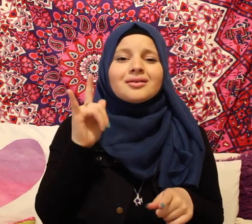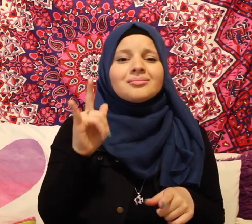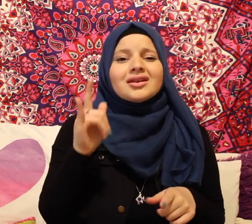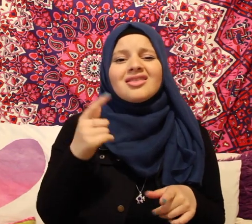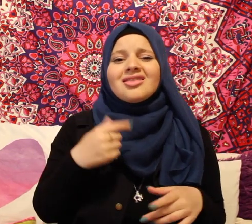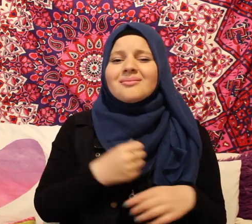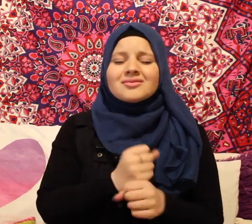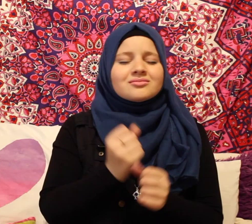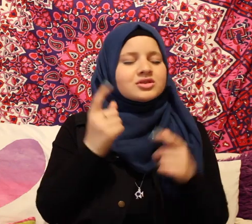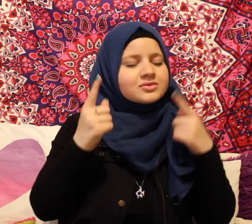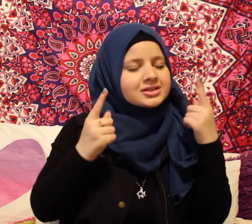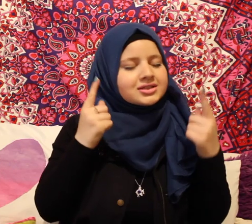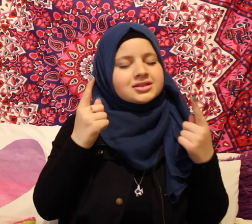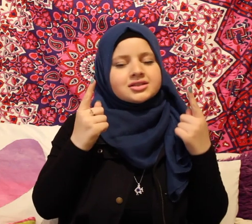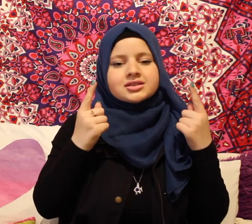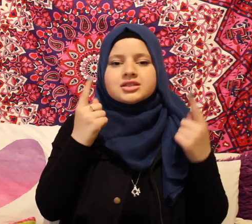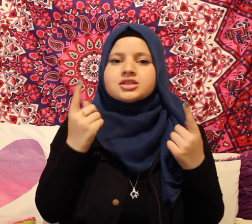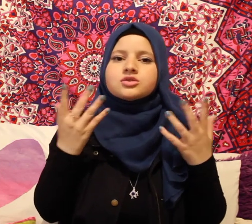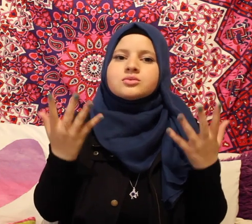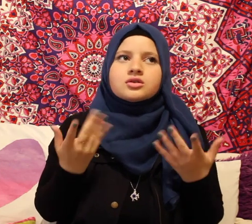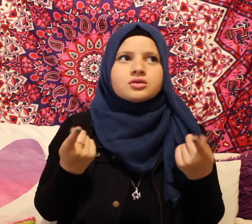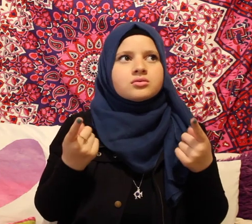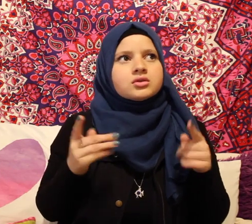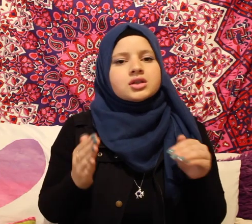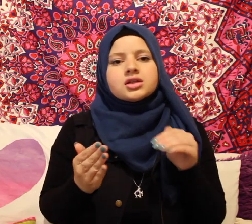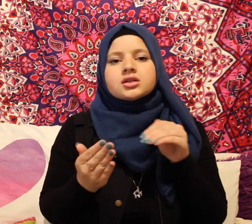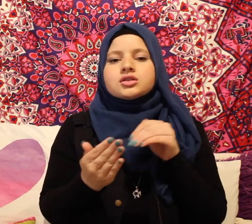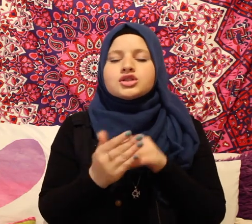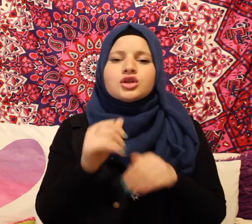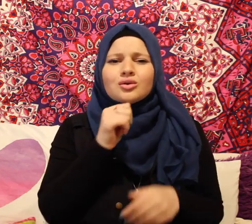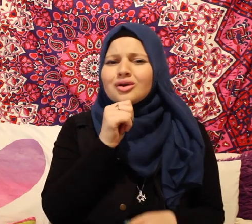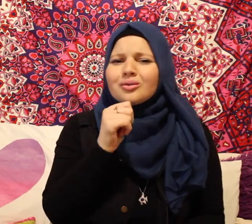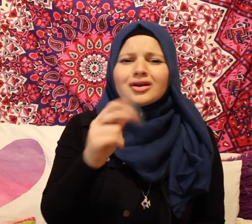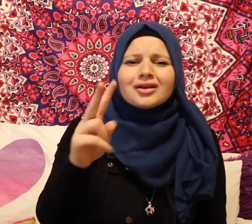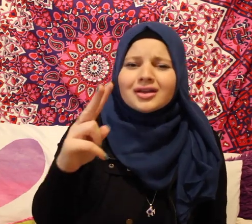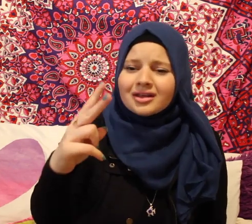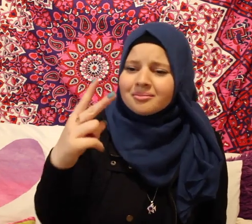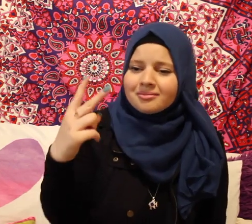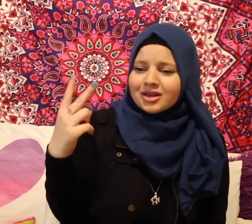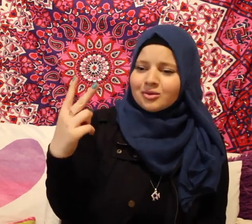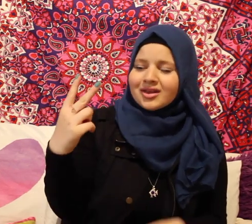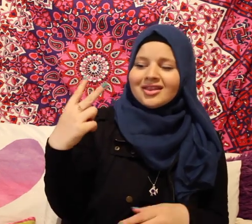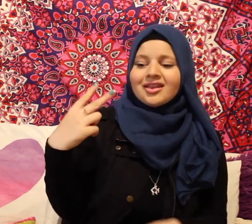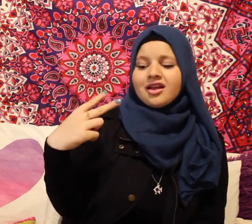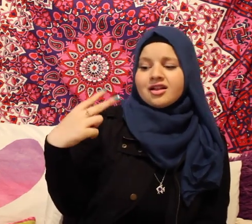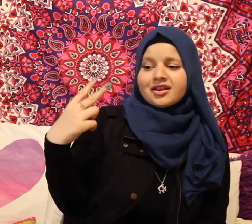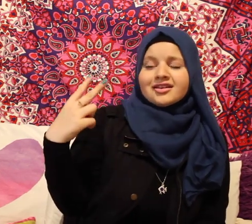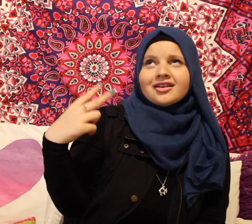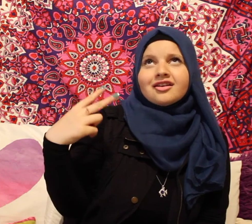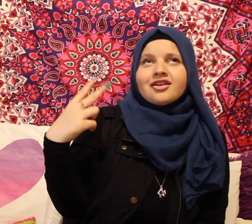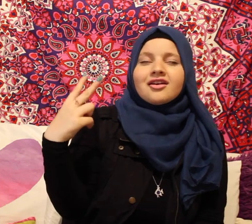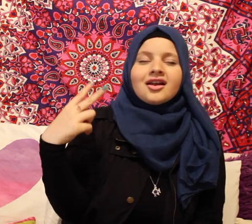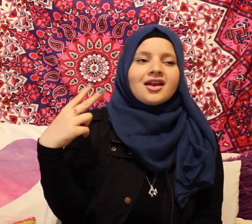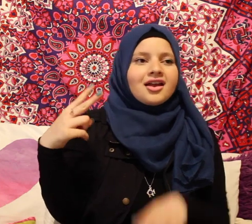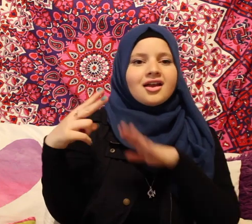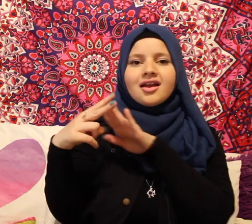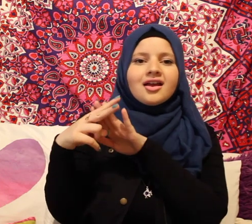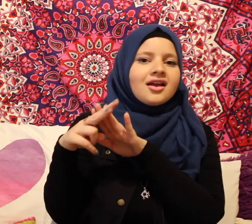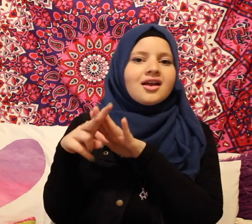you love me, that make me crazy, here we go again Don't go look at me with that look in your eye